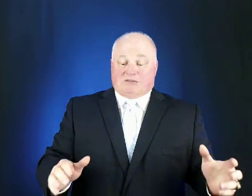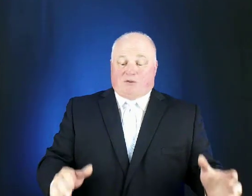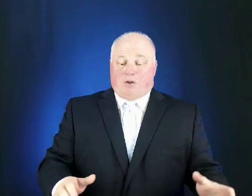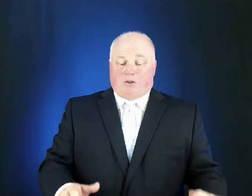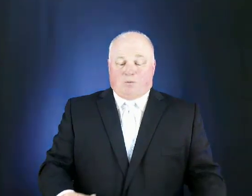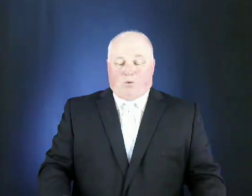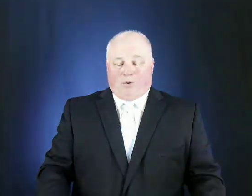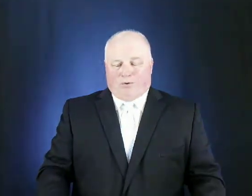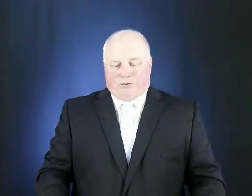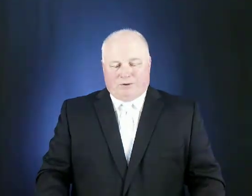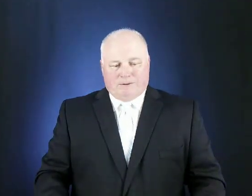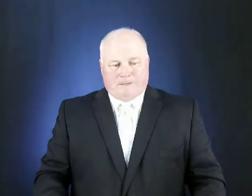fallen world